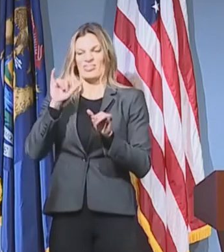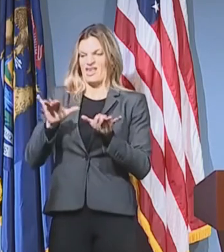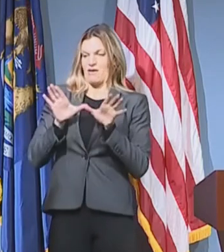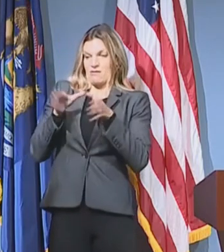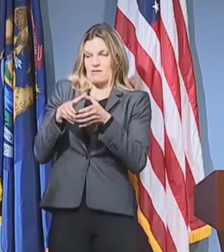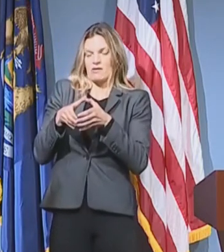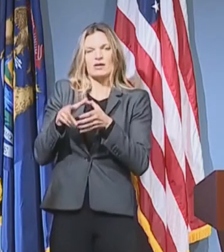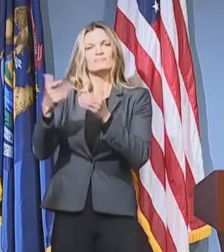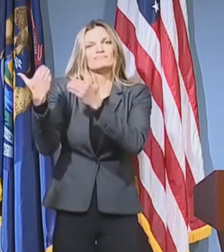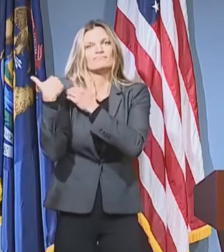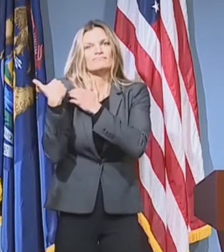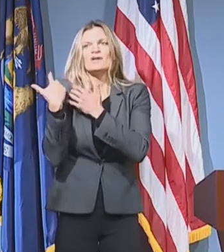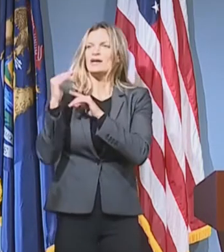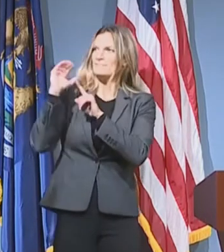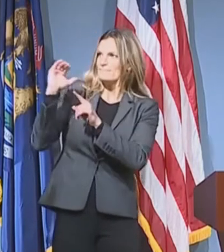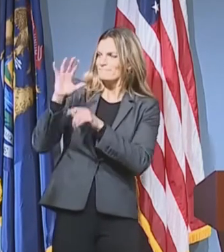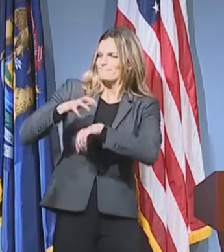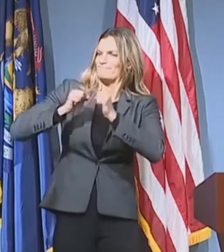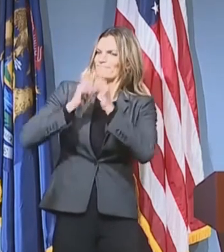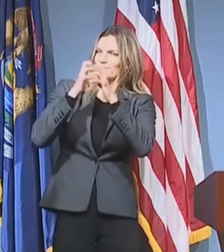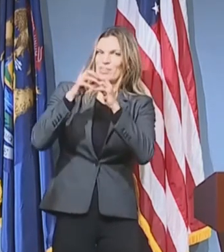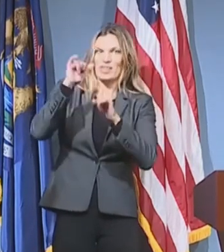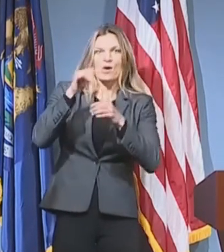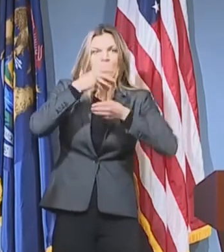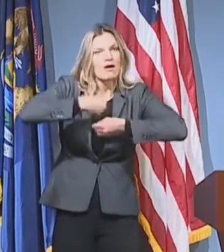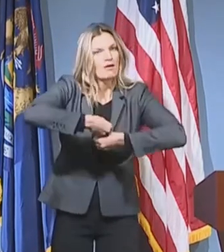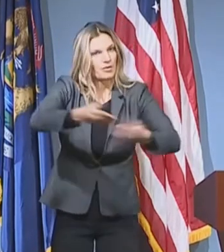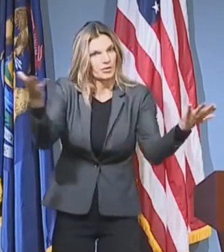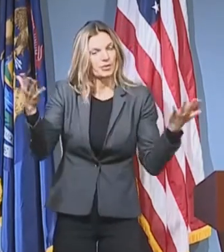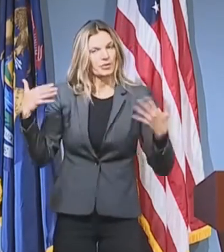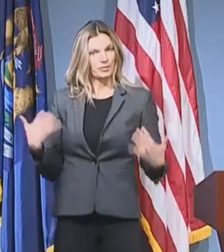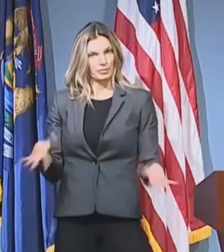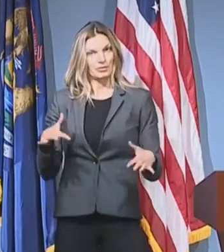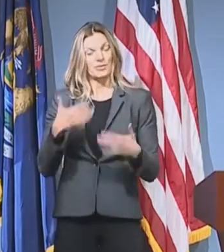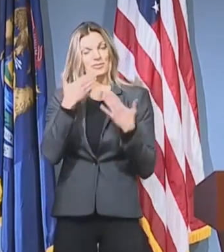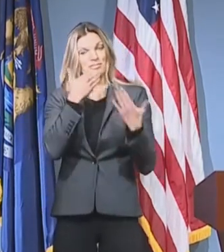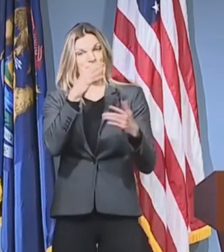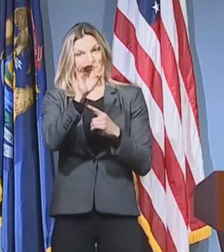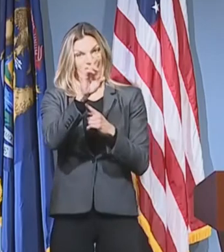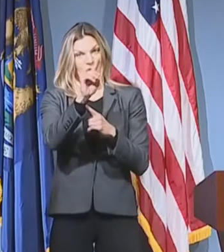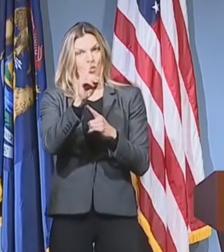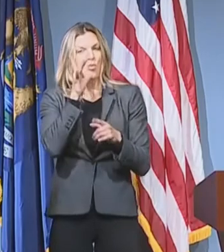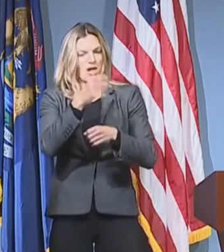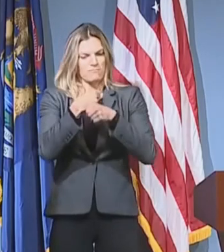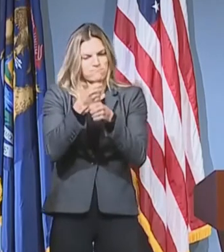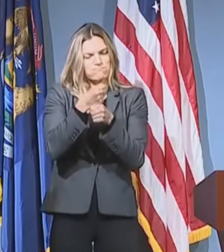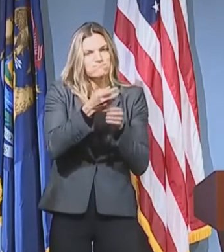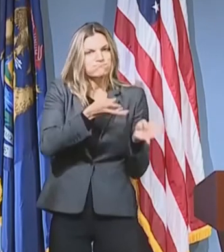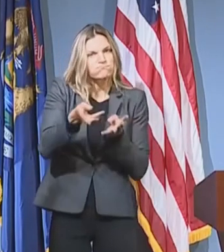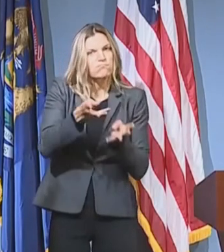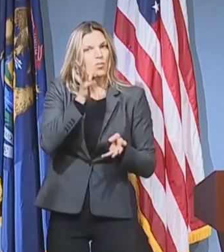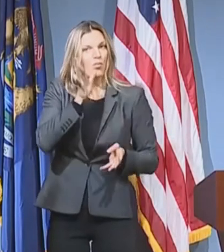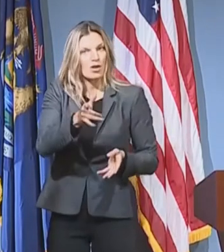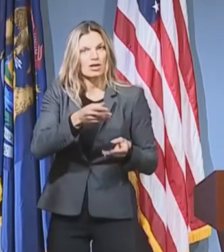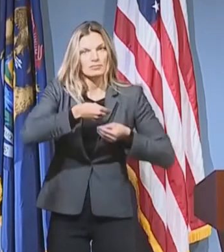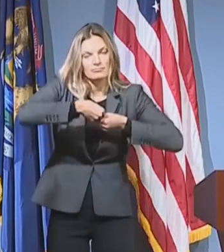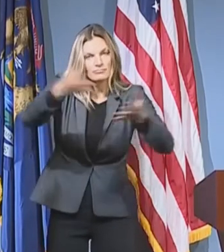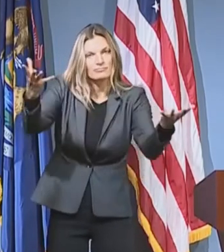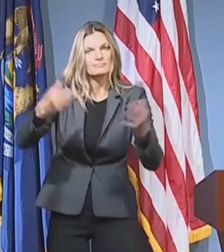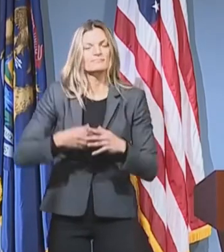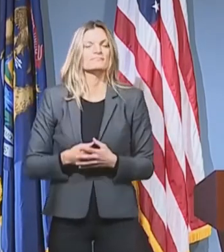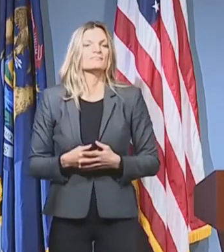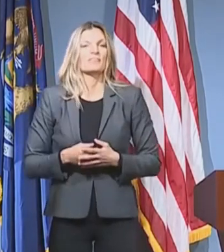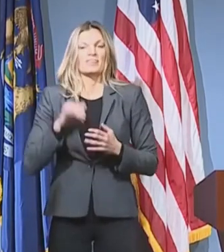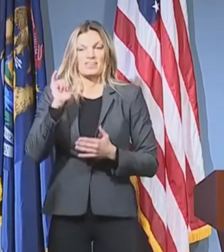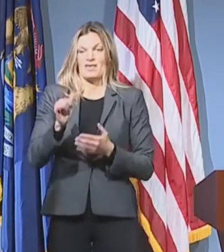most. It's a really incredible donation that Ford is working with us to make sure that we're able to do this. 1 million of the face